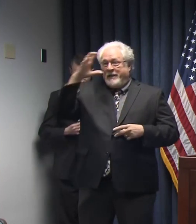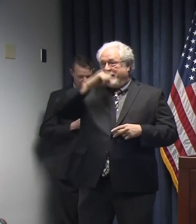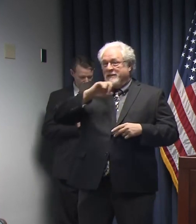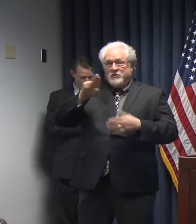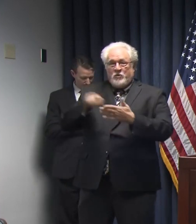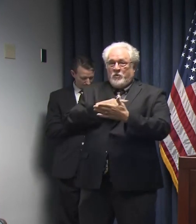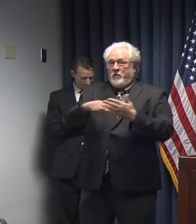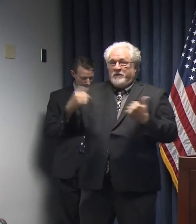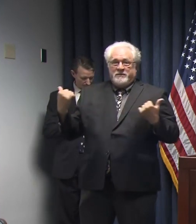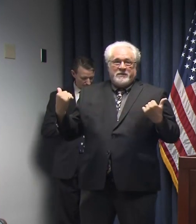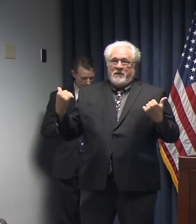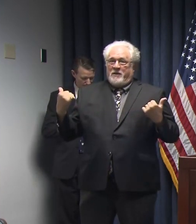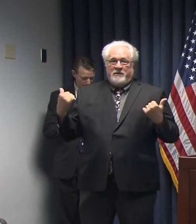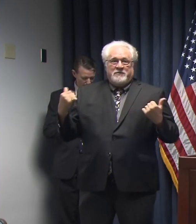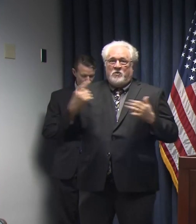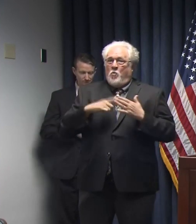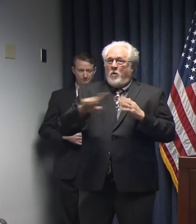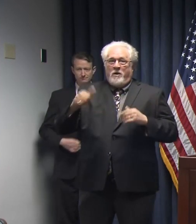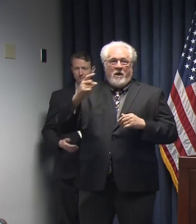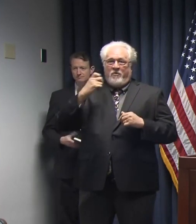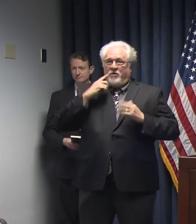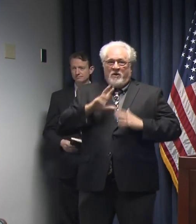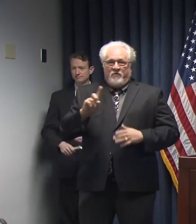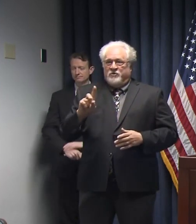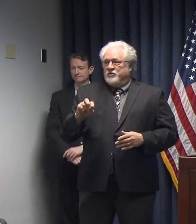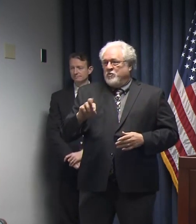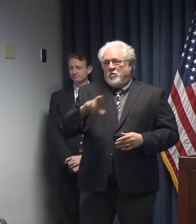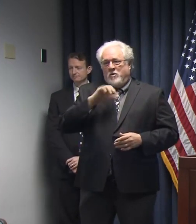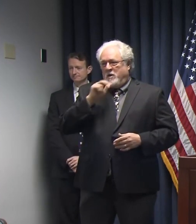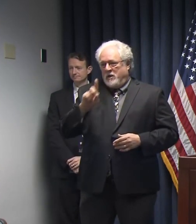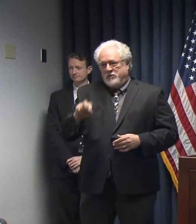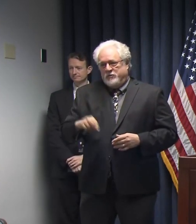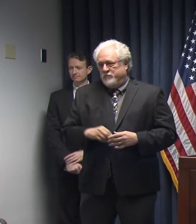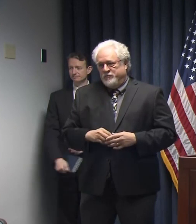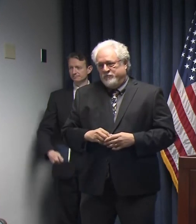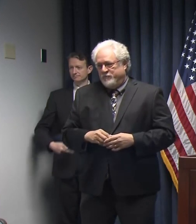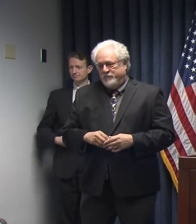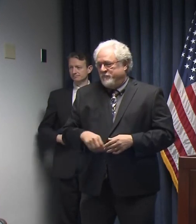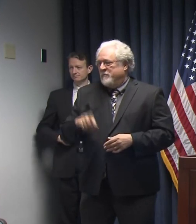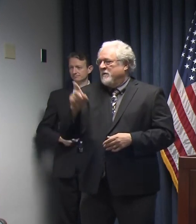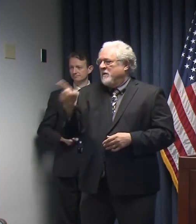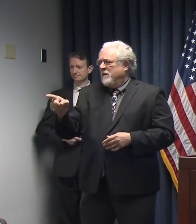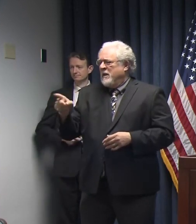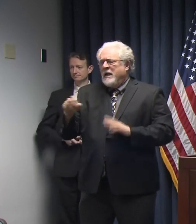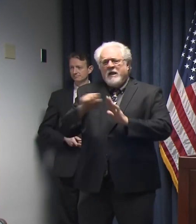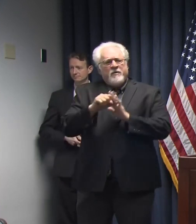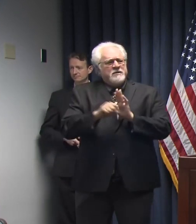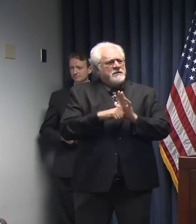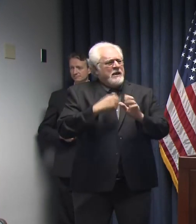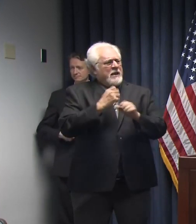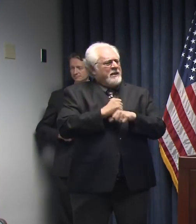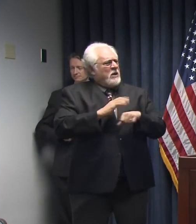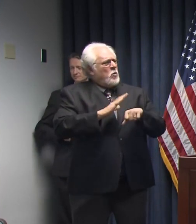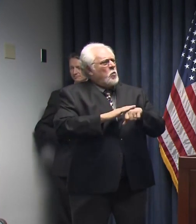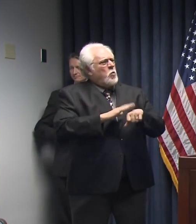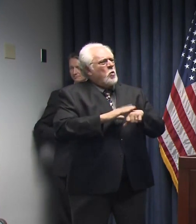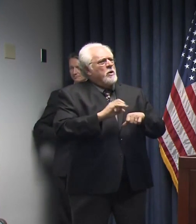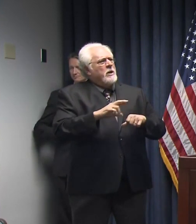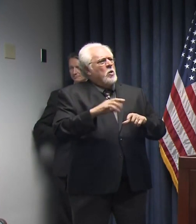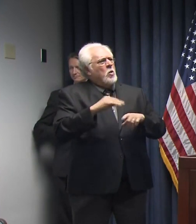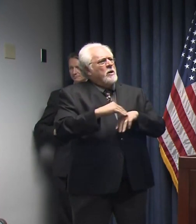what other governors are doing or not doing. Yes, sir. Did the state get any warning or